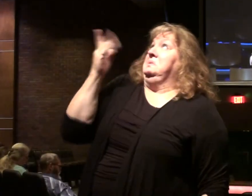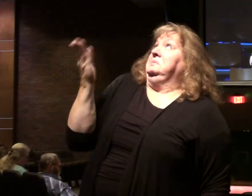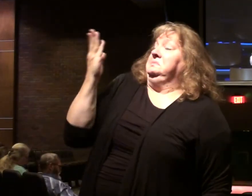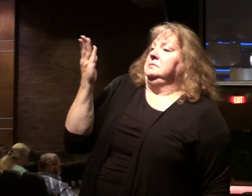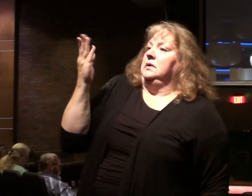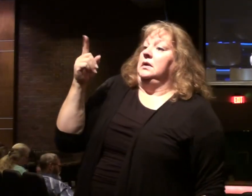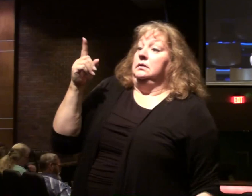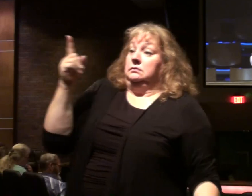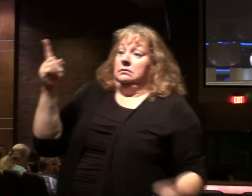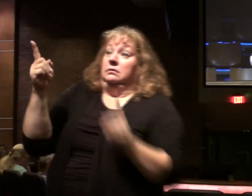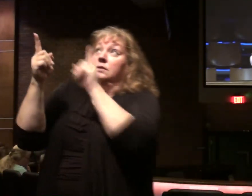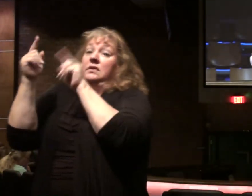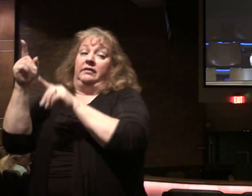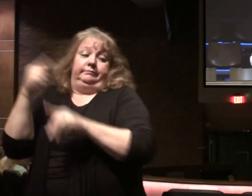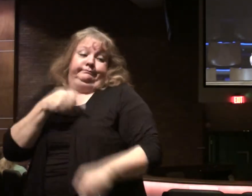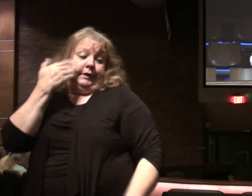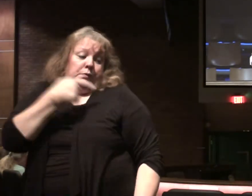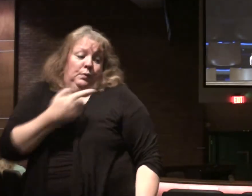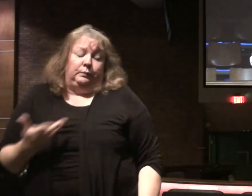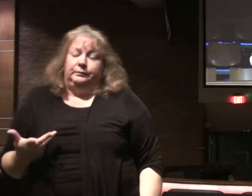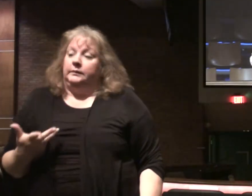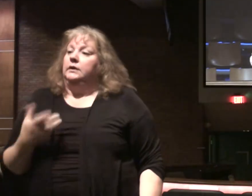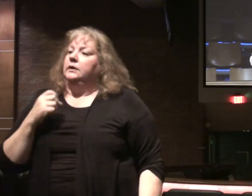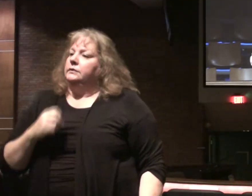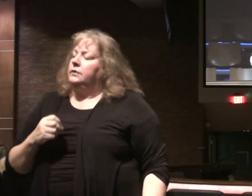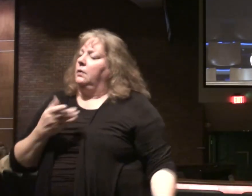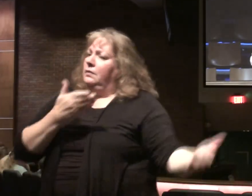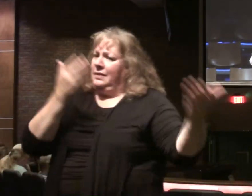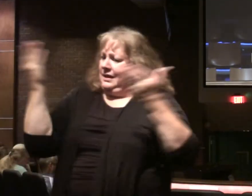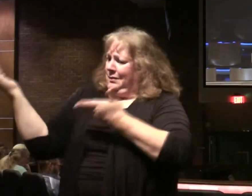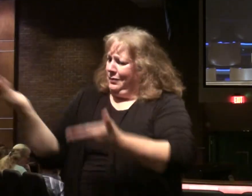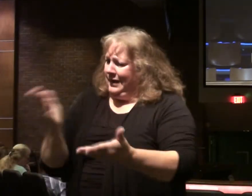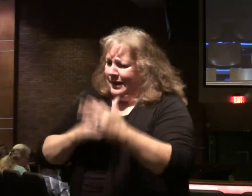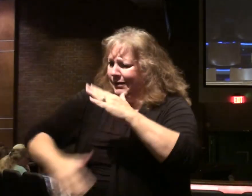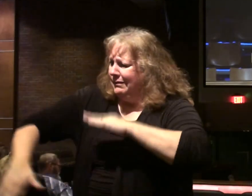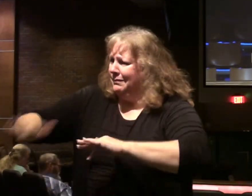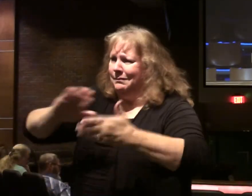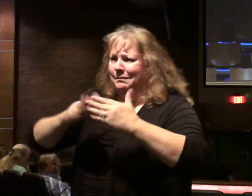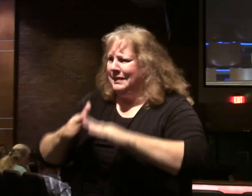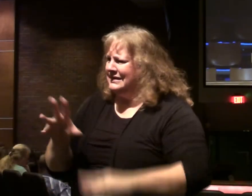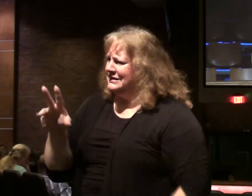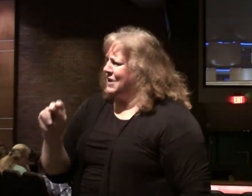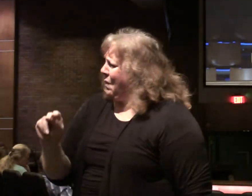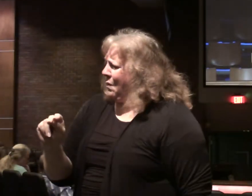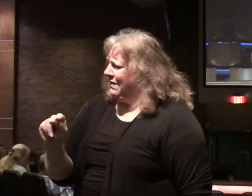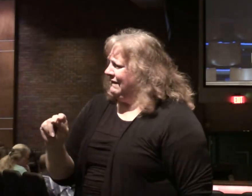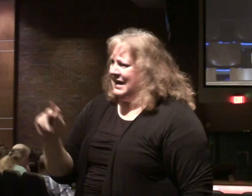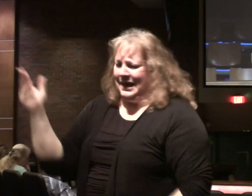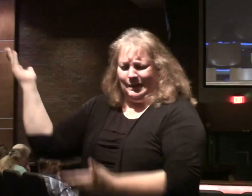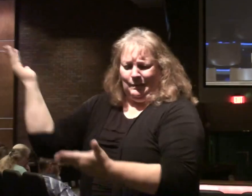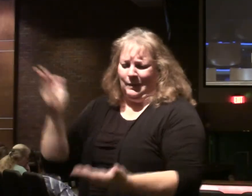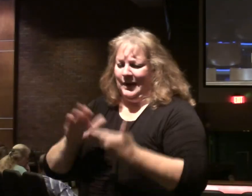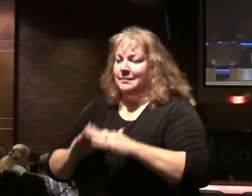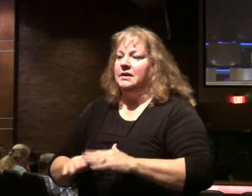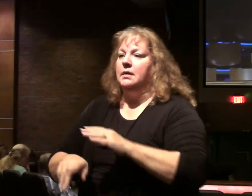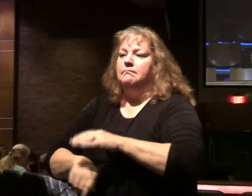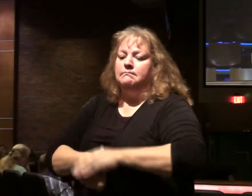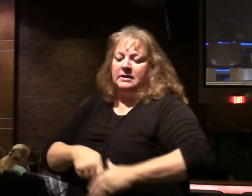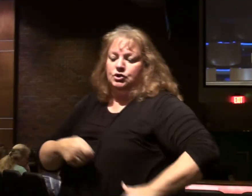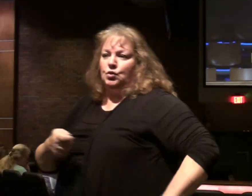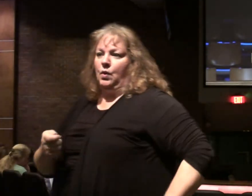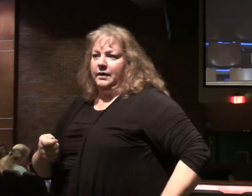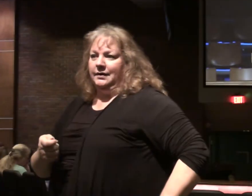him before my Father in heaven. Do not think I came to bring peace on the earth. Peace on the earth. I did not come to bring peace but a sword.